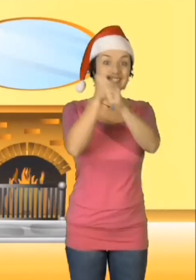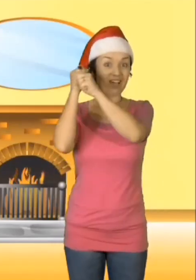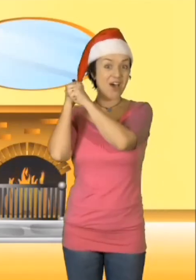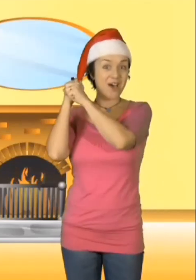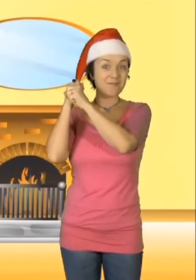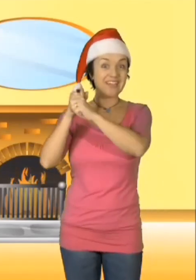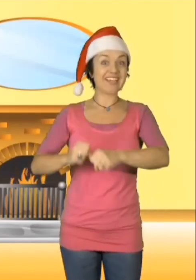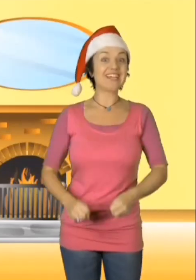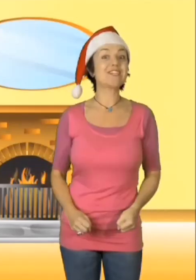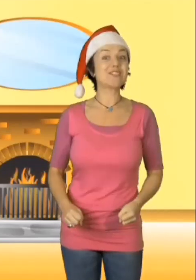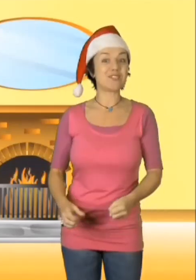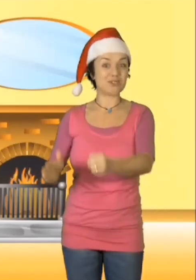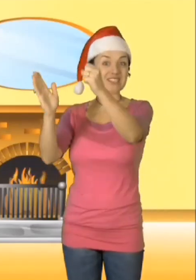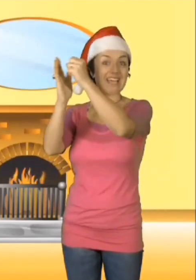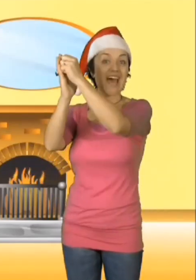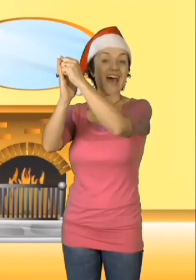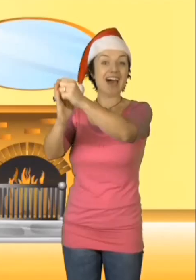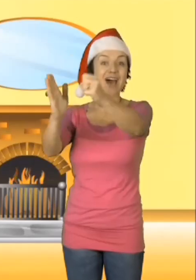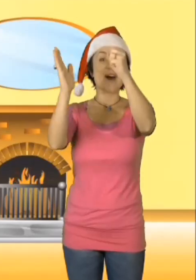he's coming to town.